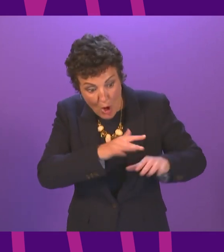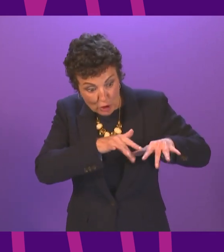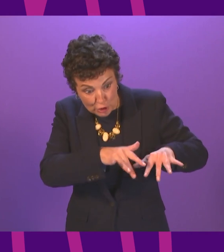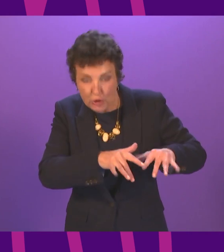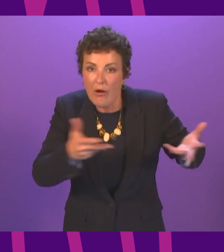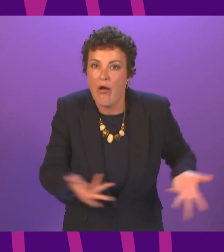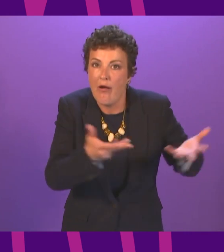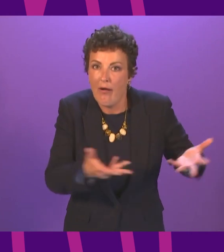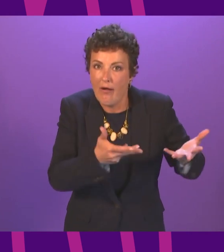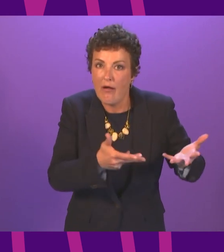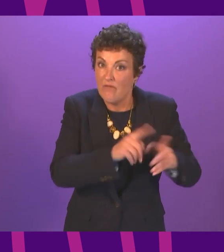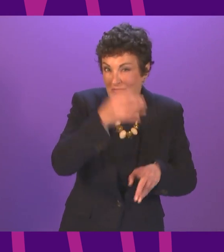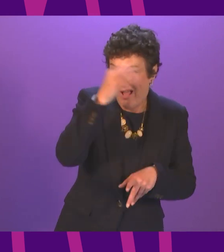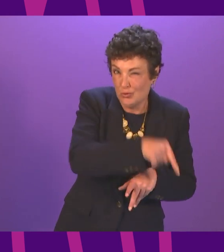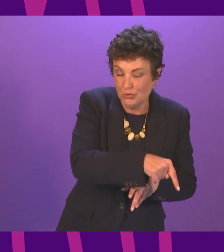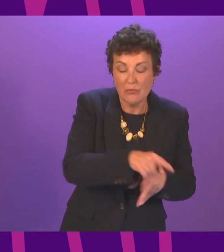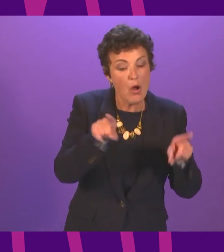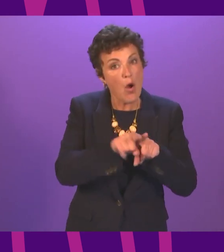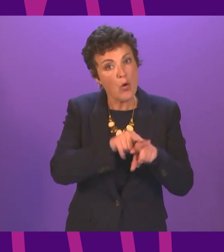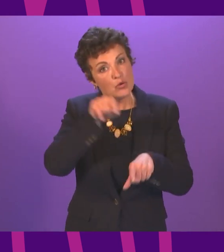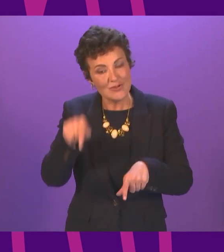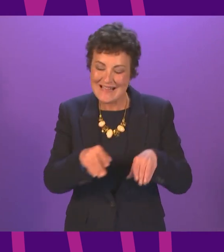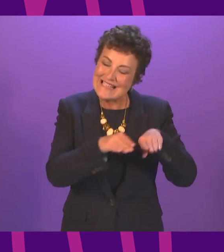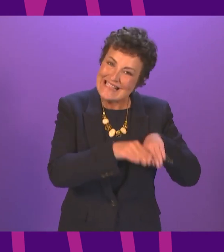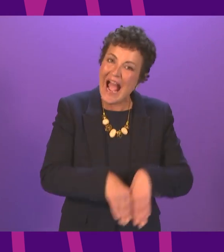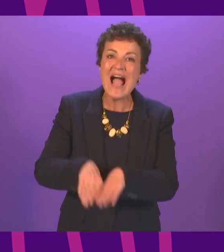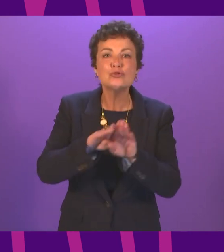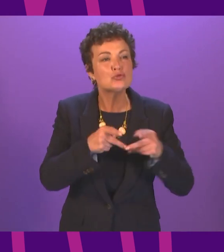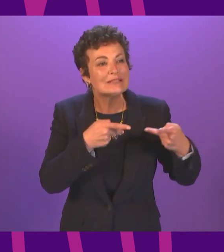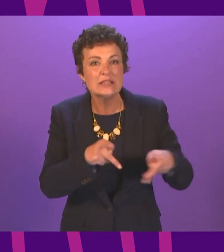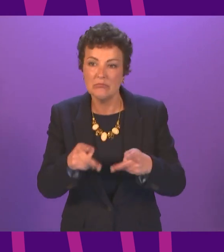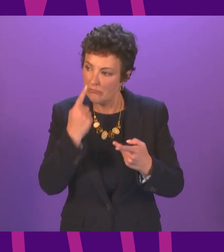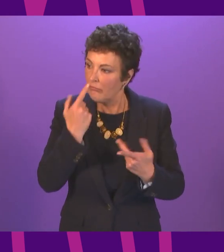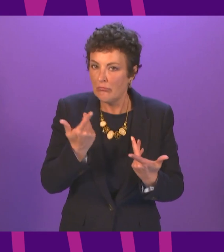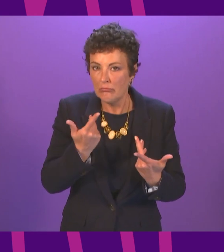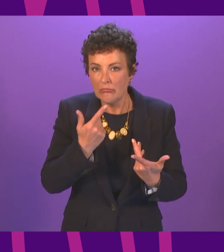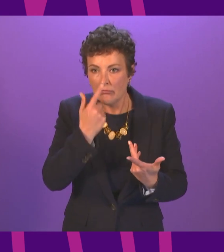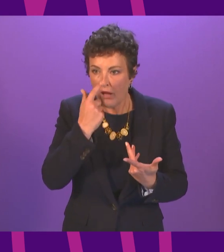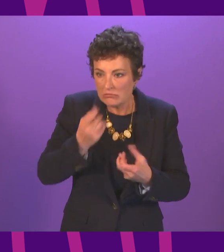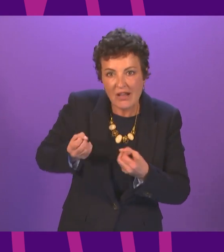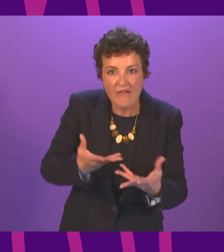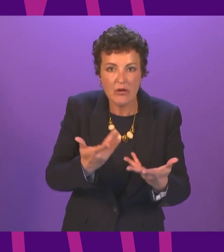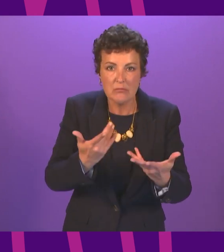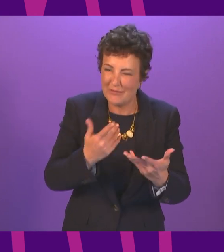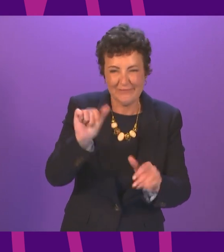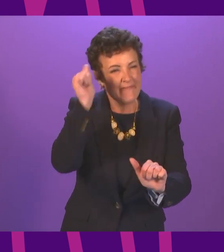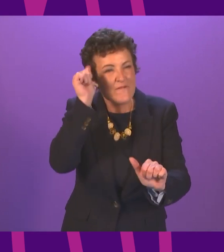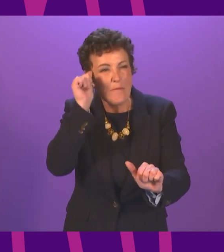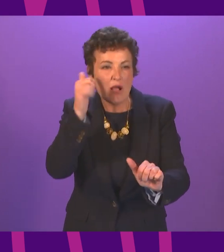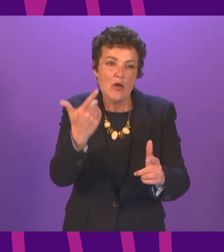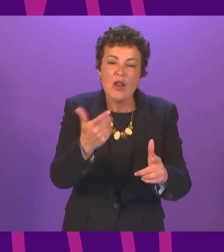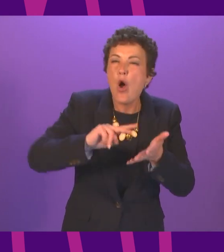forward by individual authorities, plus the national schemes that will be available and delivered by some familiar